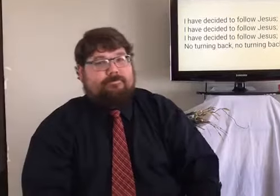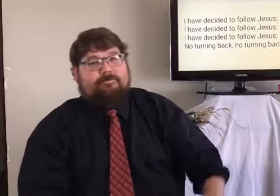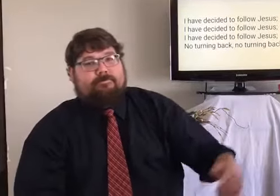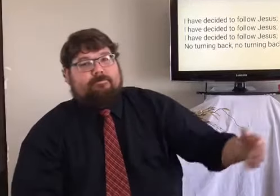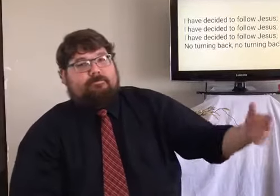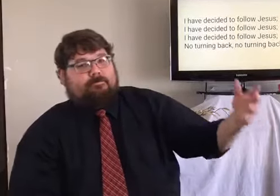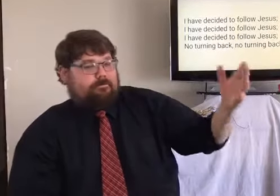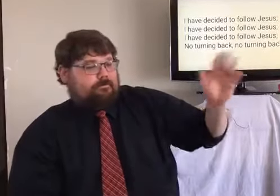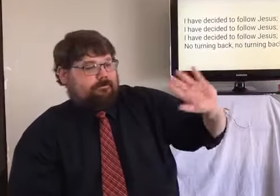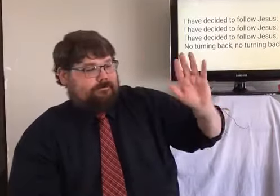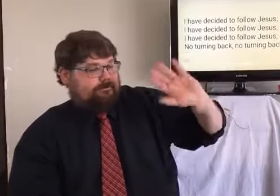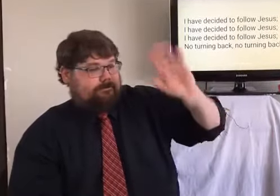bless you.